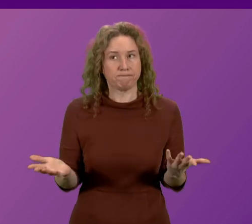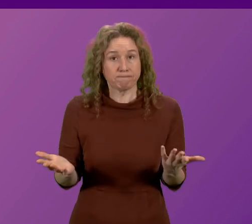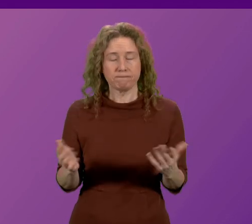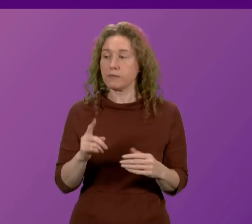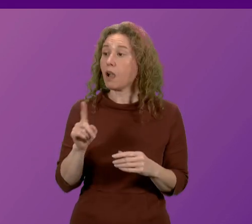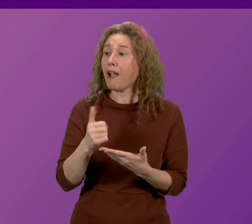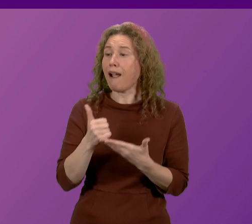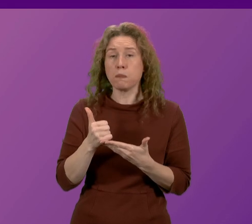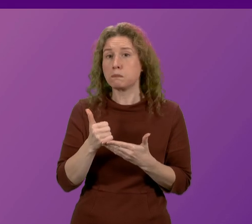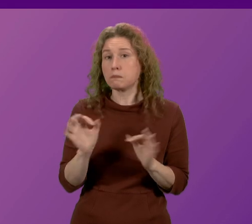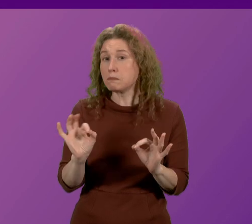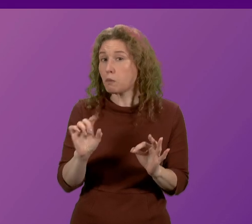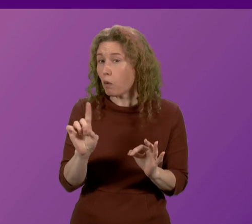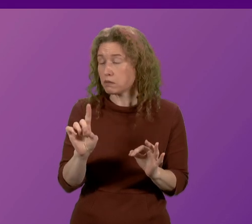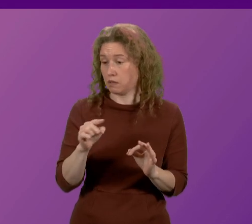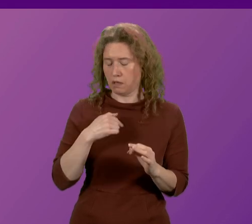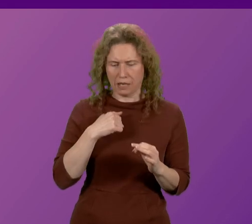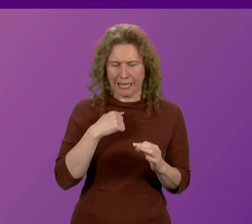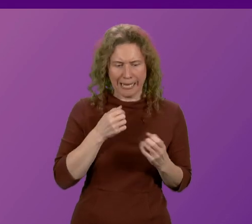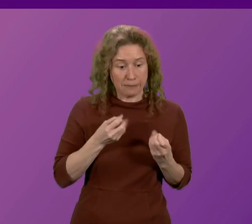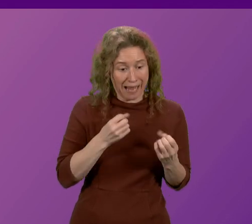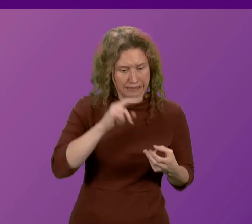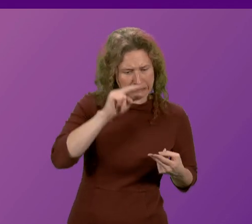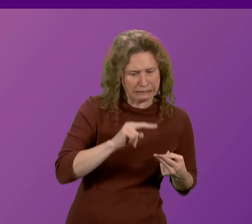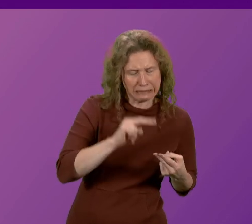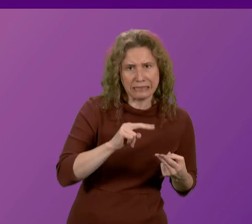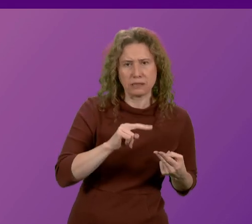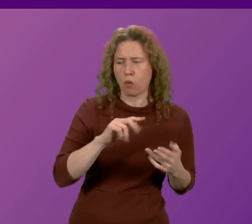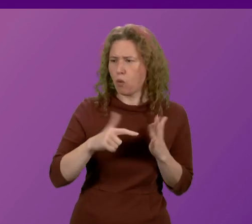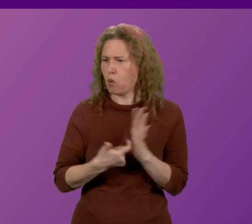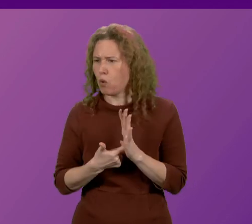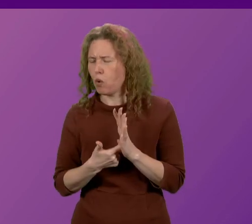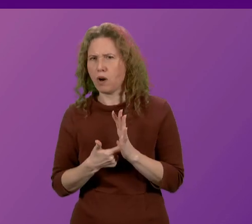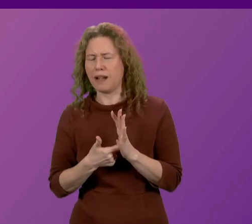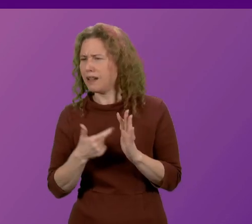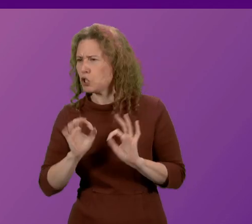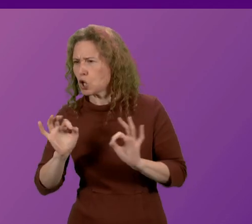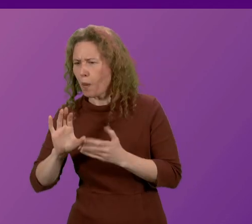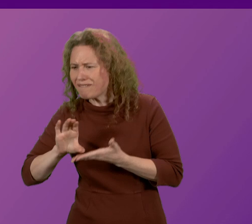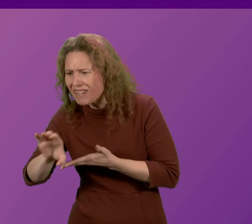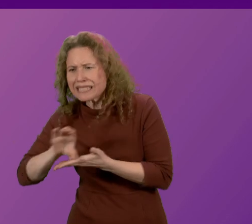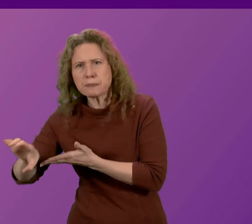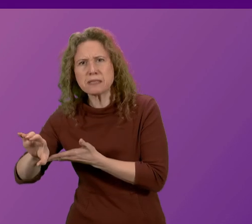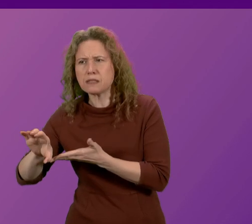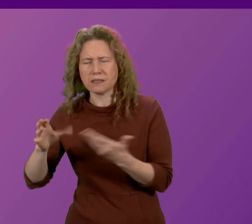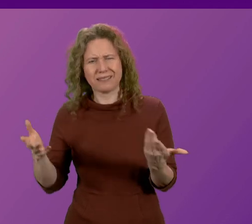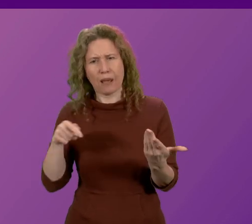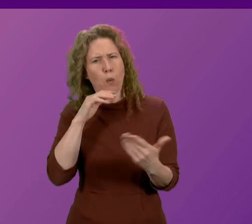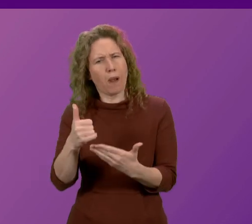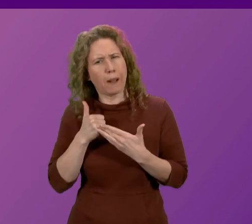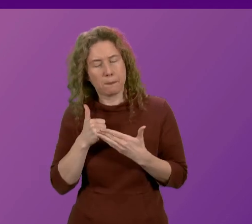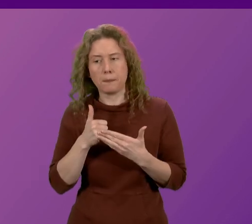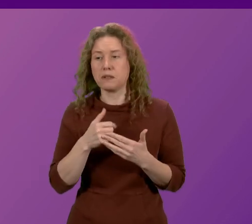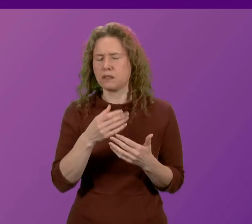is if we reduce public expenditure or we don't have continued investment in the service. And of course,